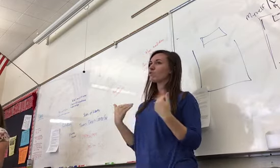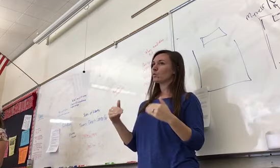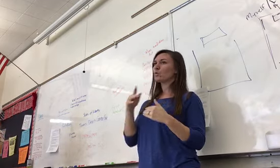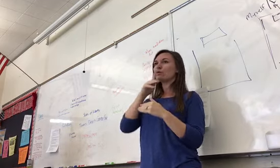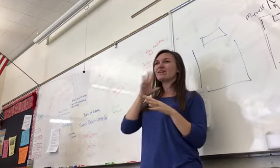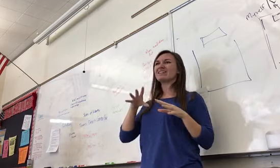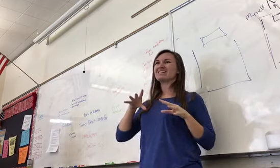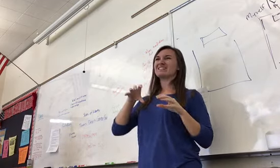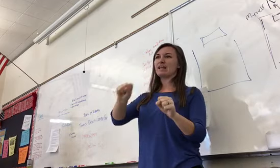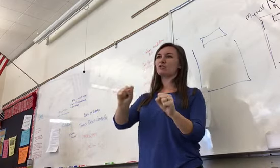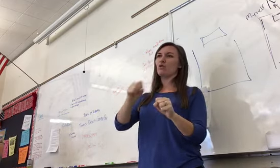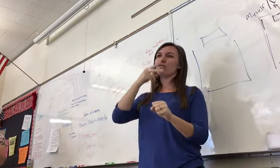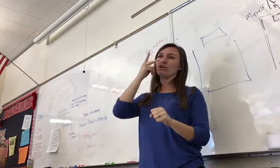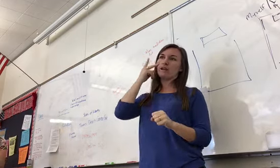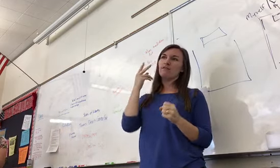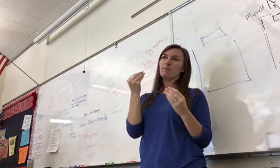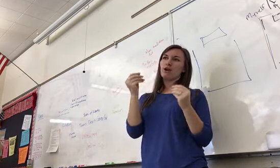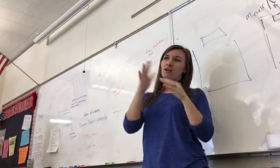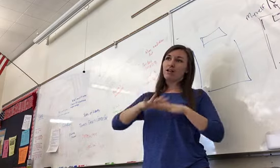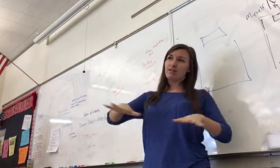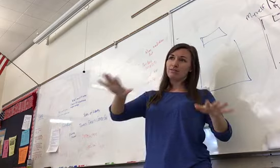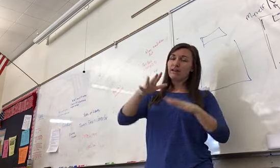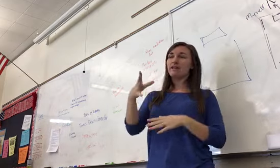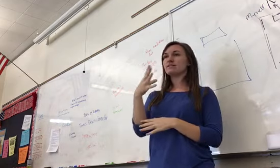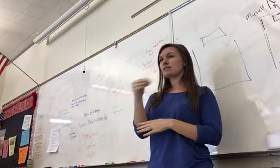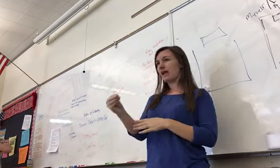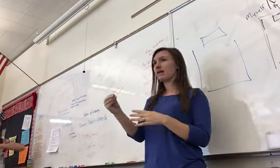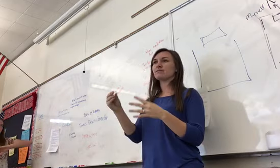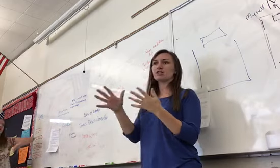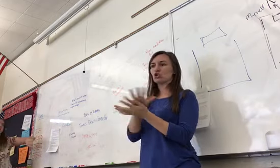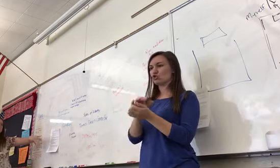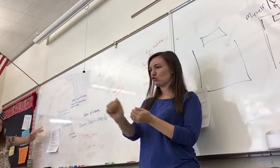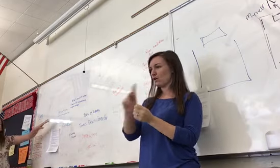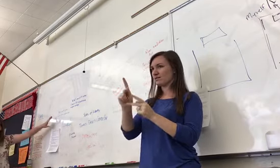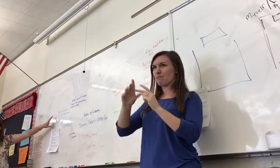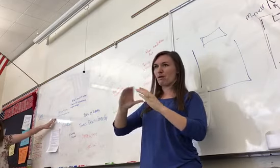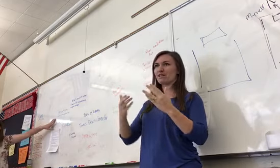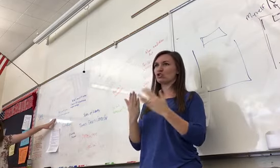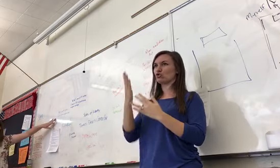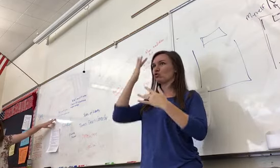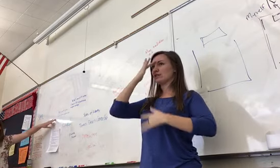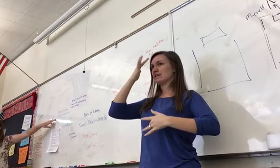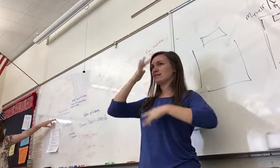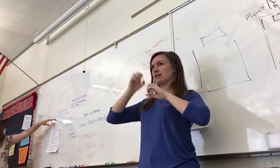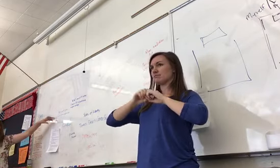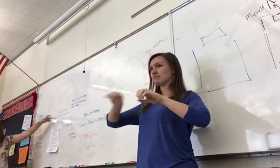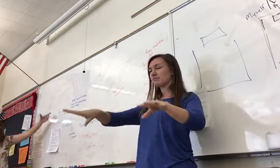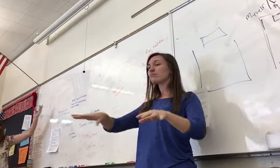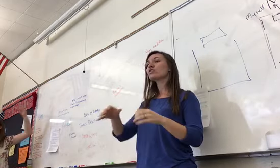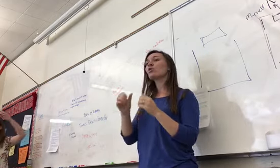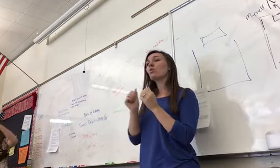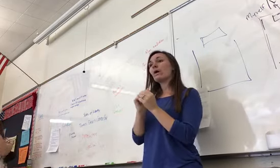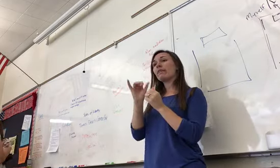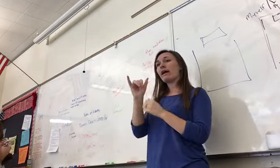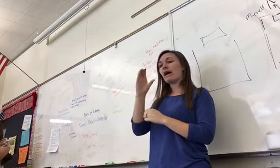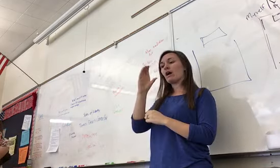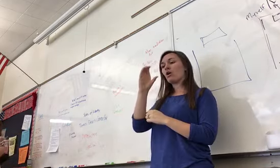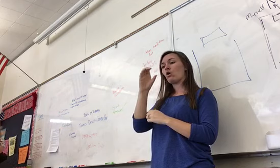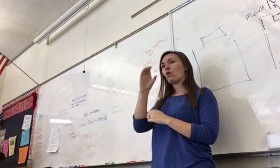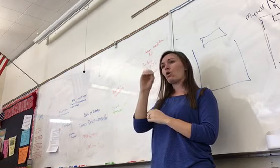American lands and also destroys them through disease. Now, with the Columbian Exchange, we also transition into what is known as the